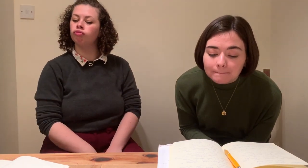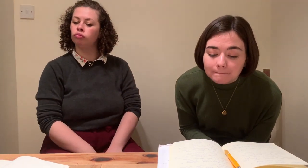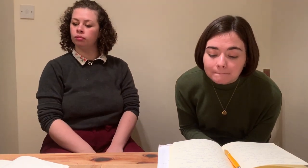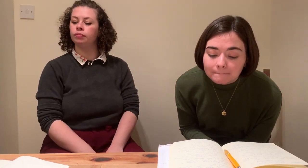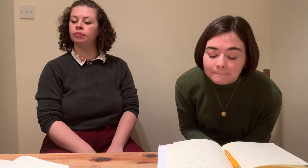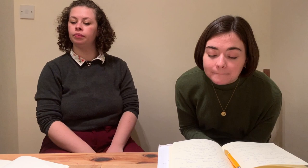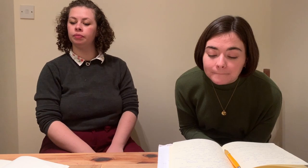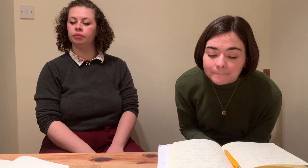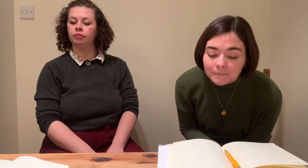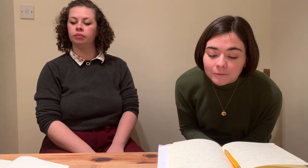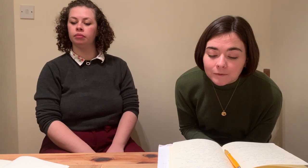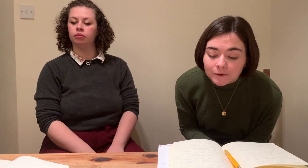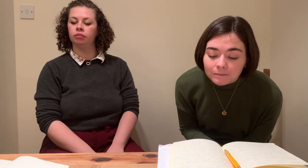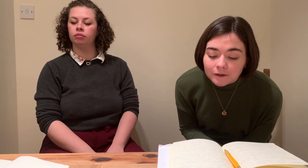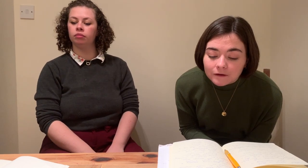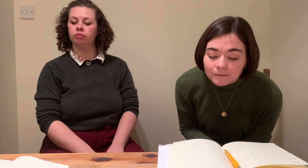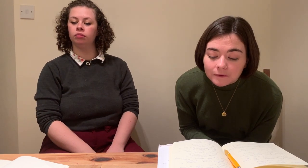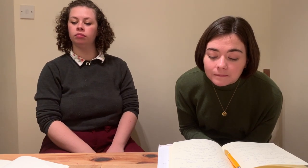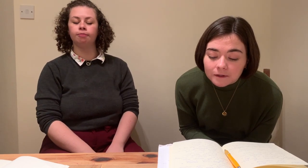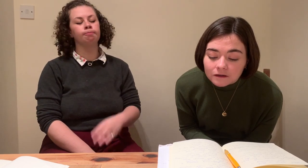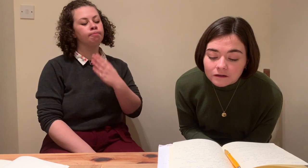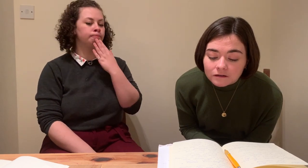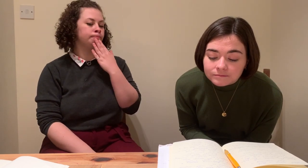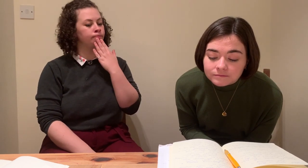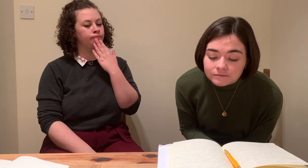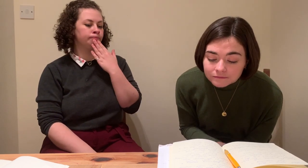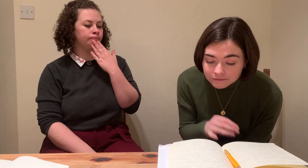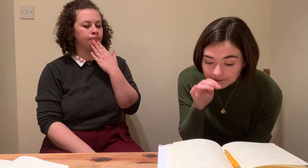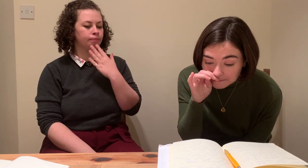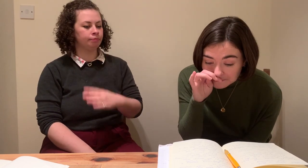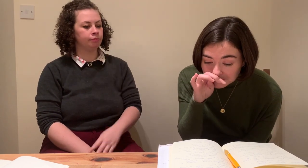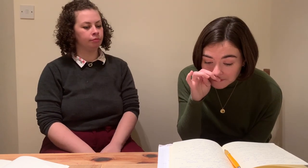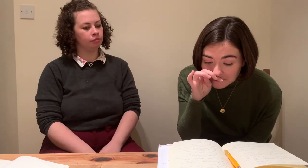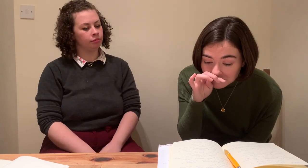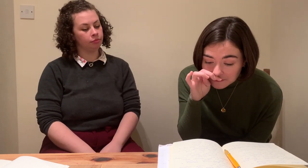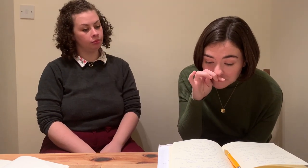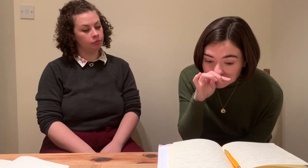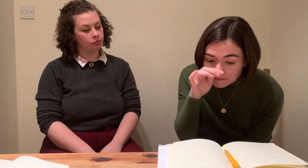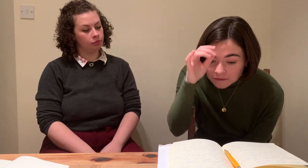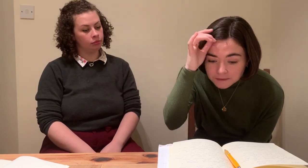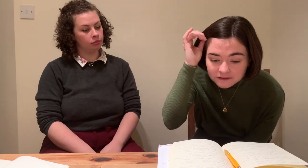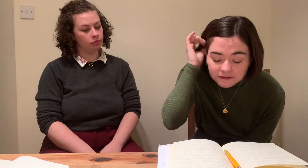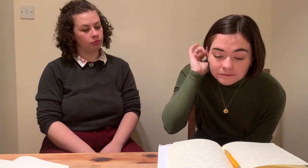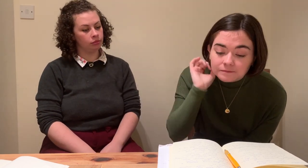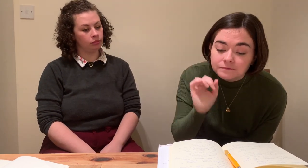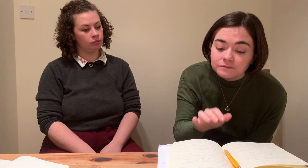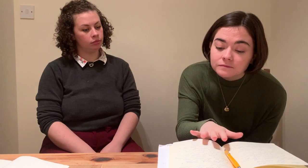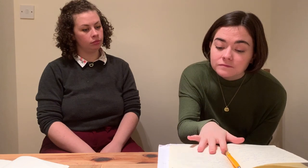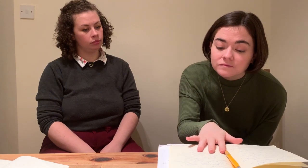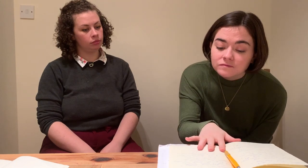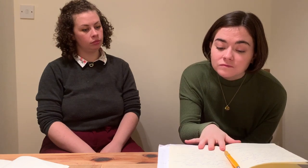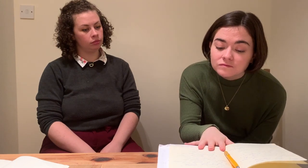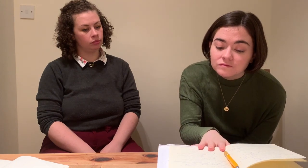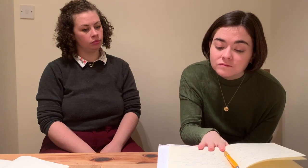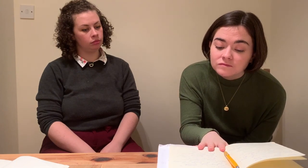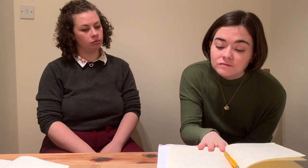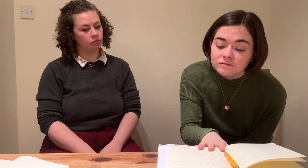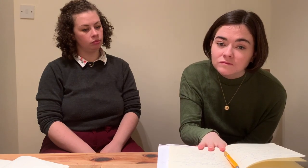was actually a group of young deaf people. And there was one of the participants in particular. Like, they had it. They